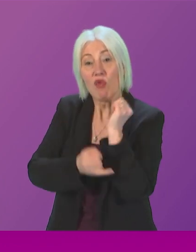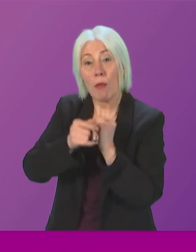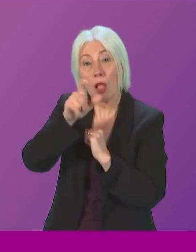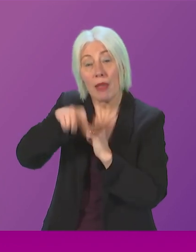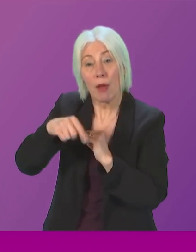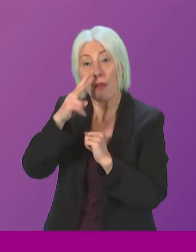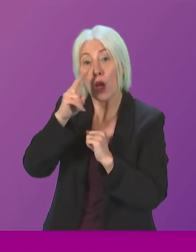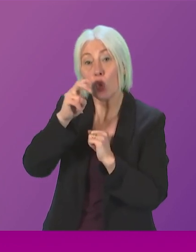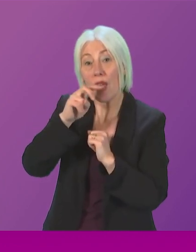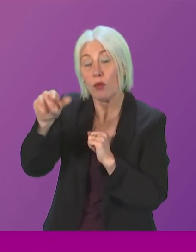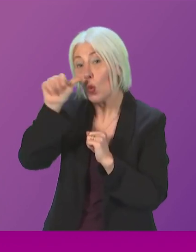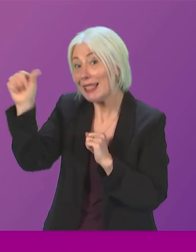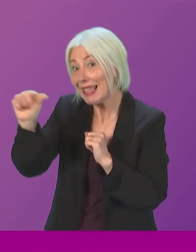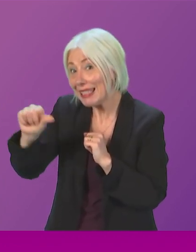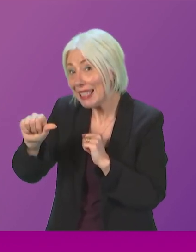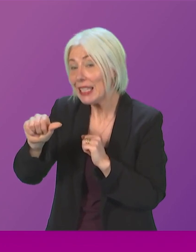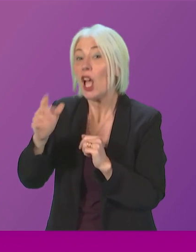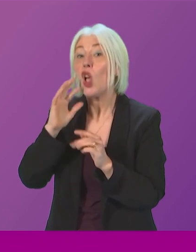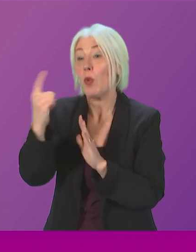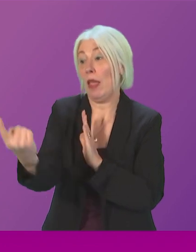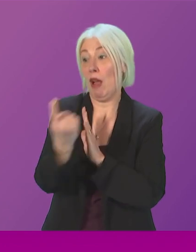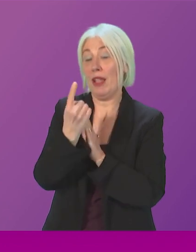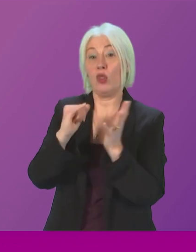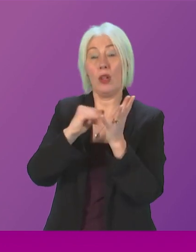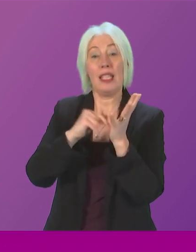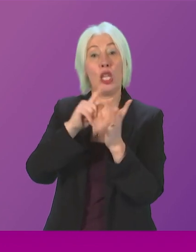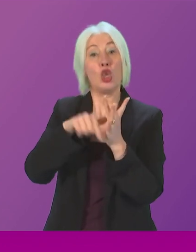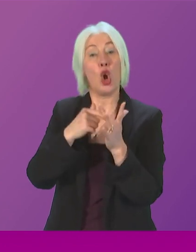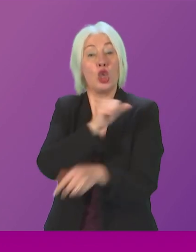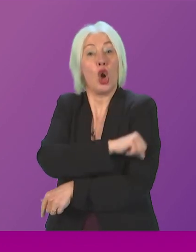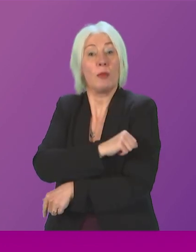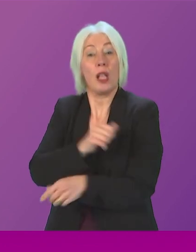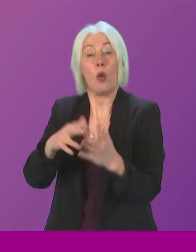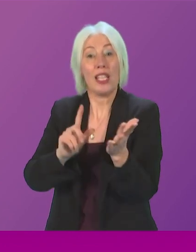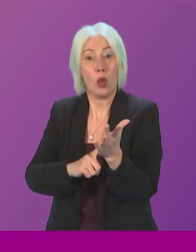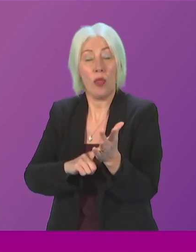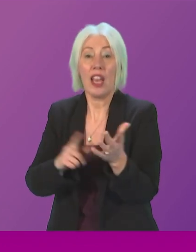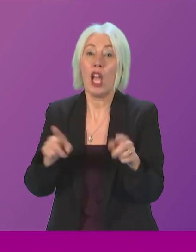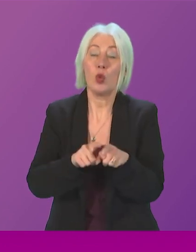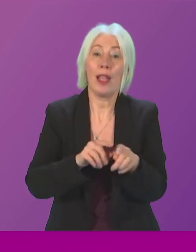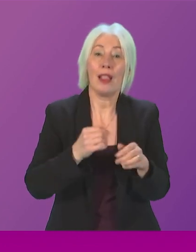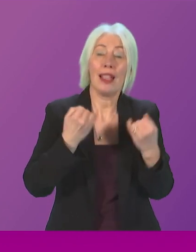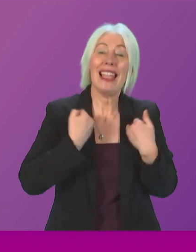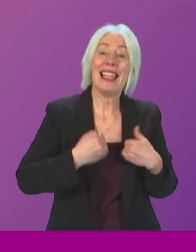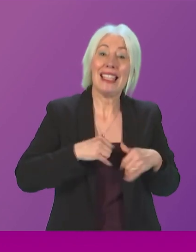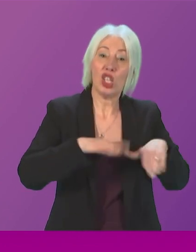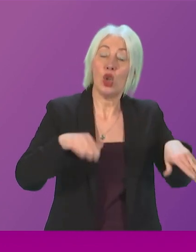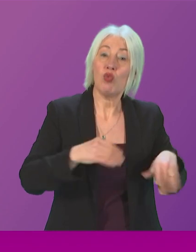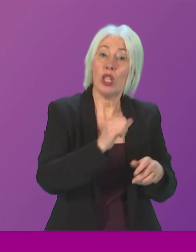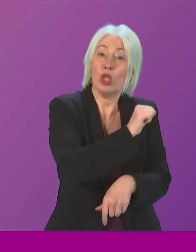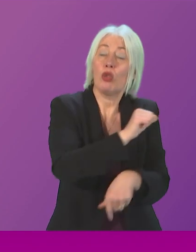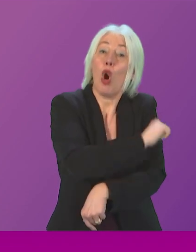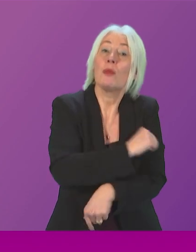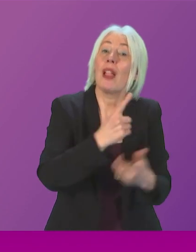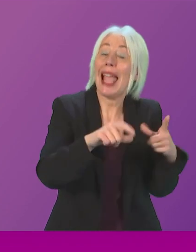accessed a time of presentation at St John's Hospital in West Lothian as well as the Sick Kids Hospital in Edinburgh does he